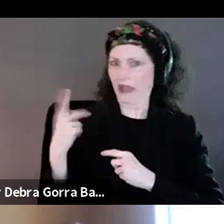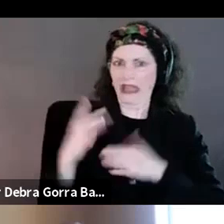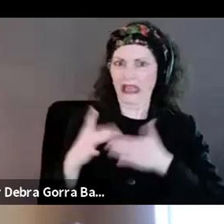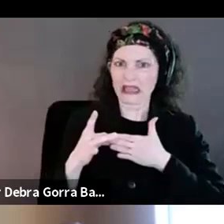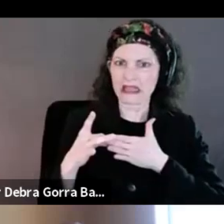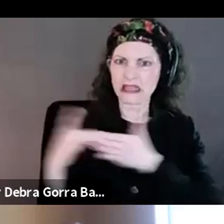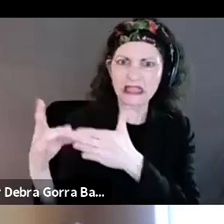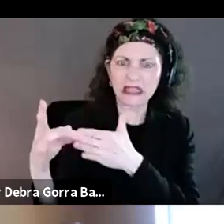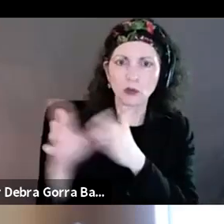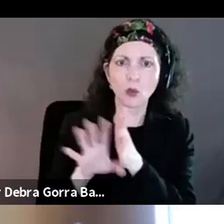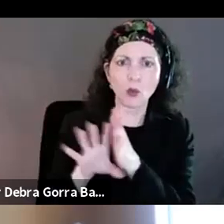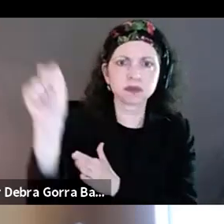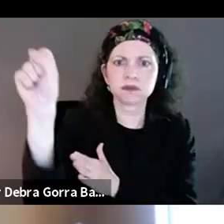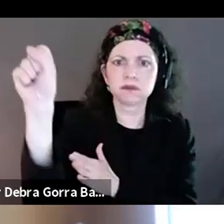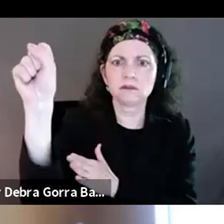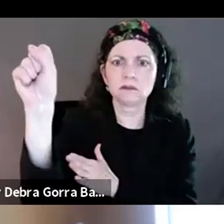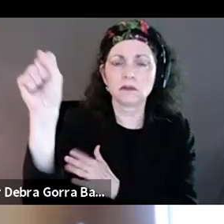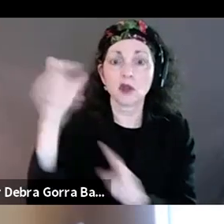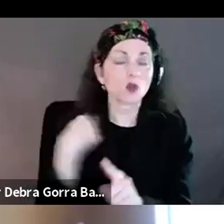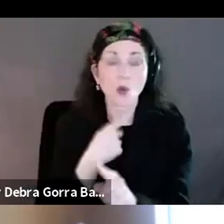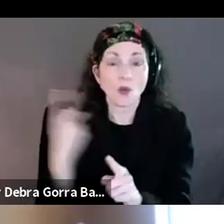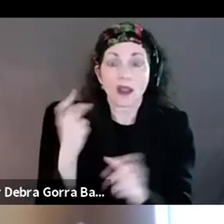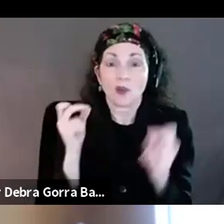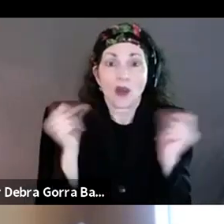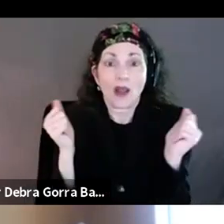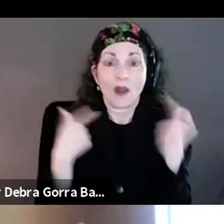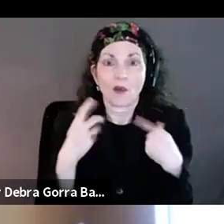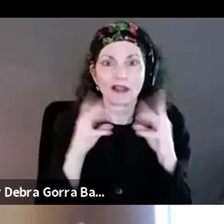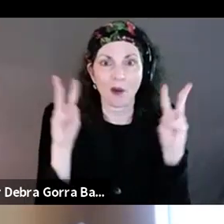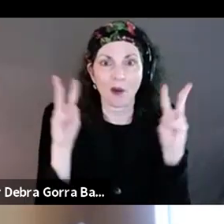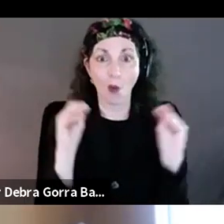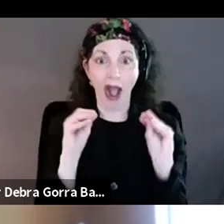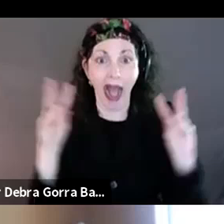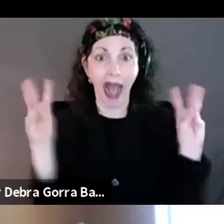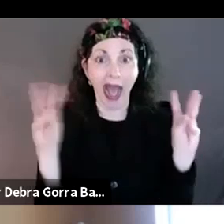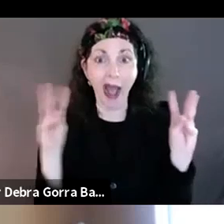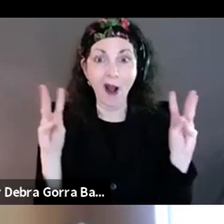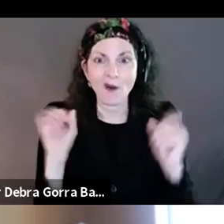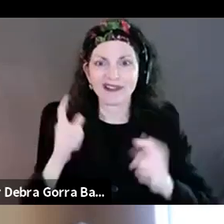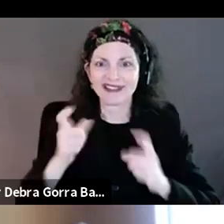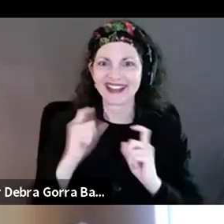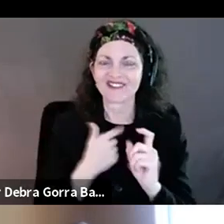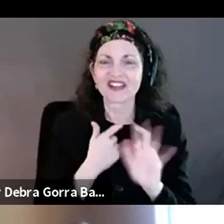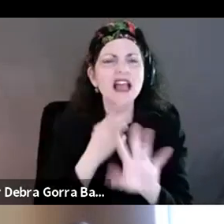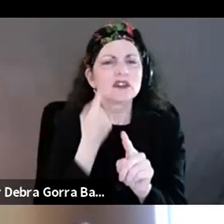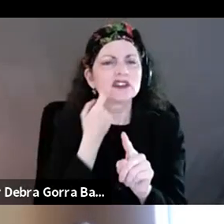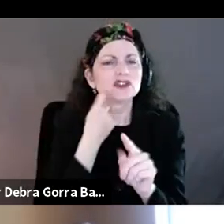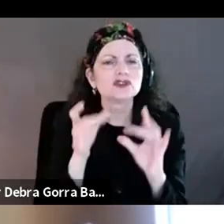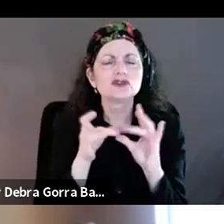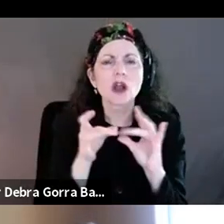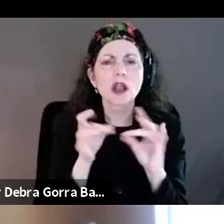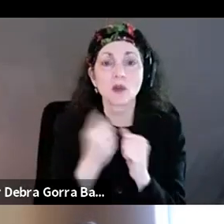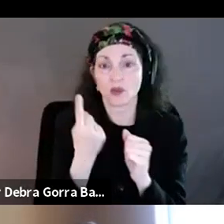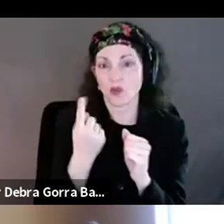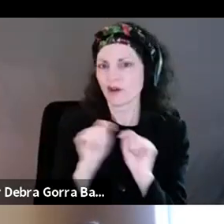and we immediately came in, like, okay, wow, we have, in essence, been given, and I was just talking to, um, one of our team